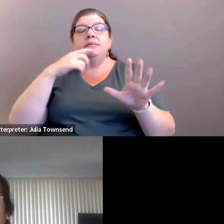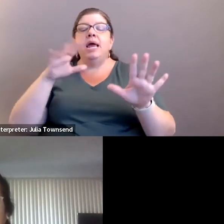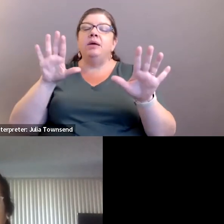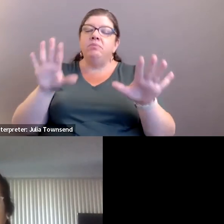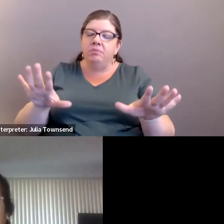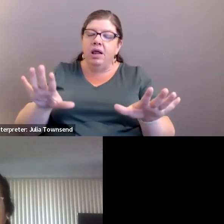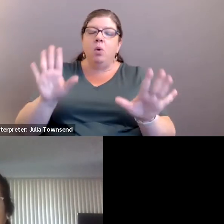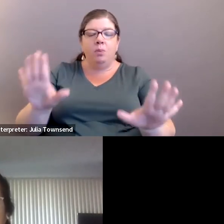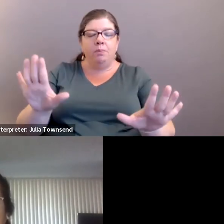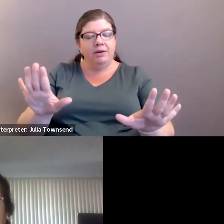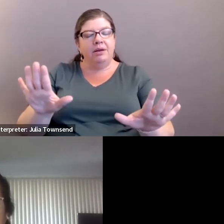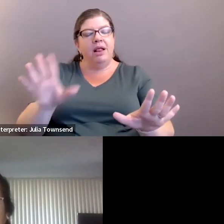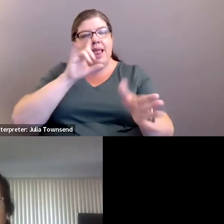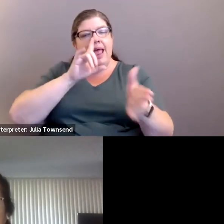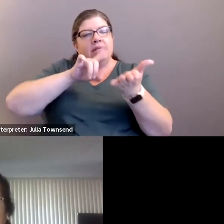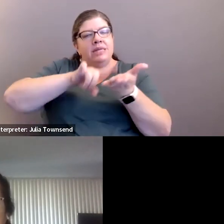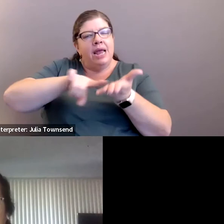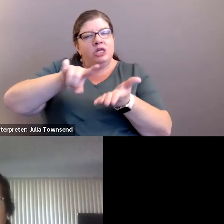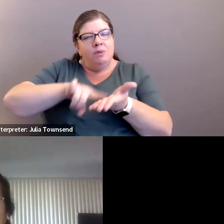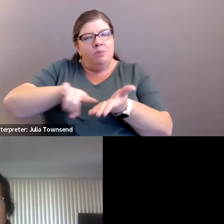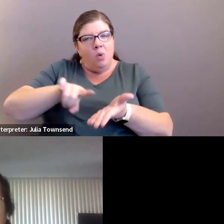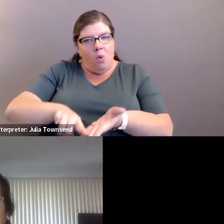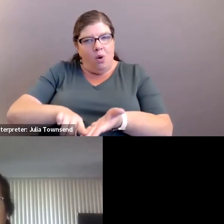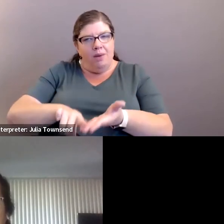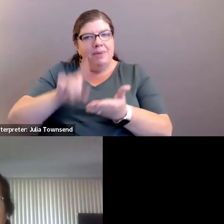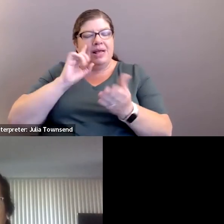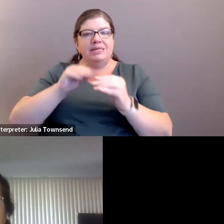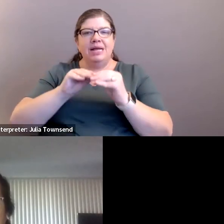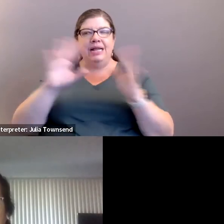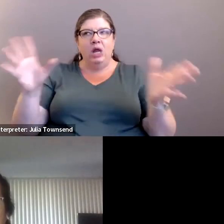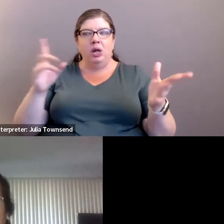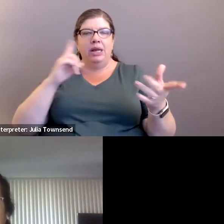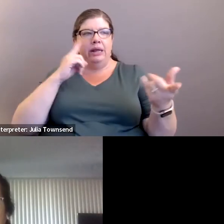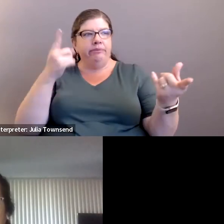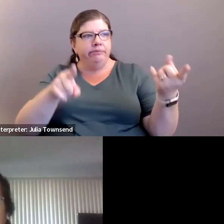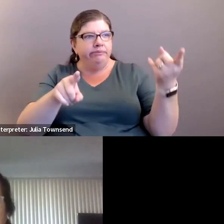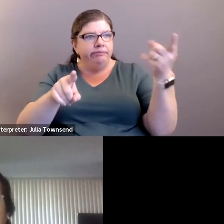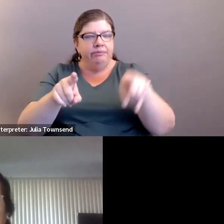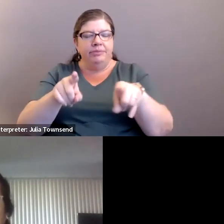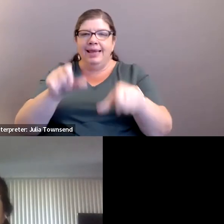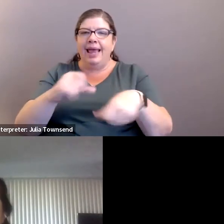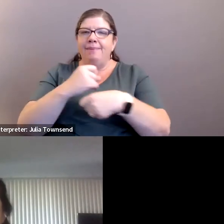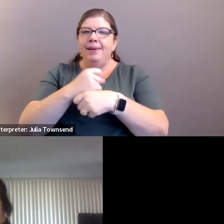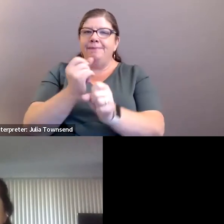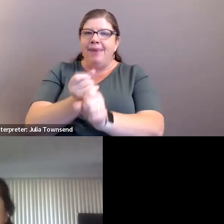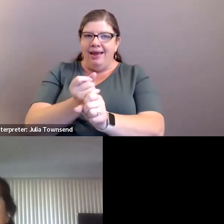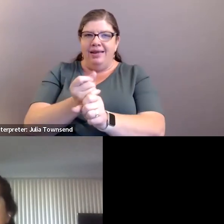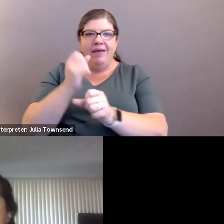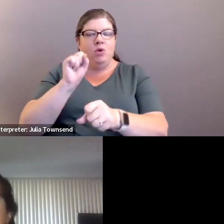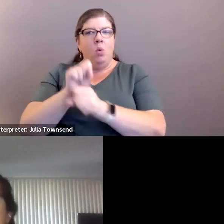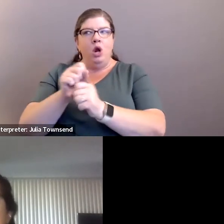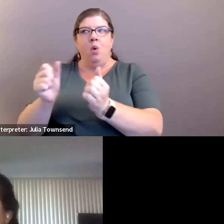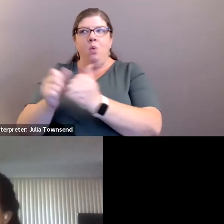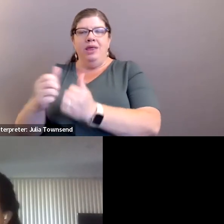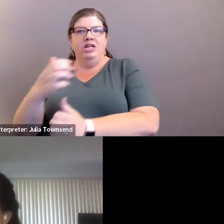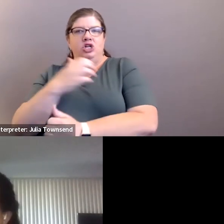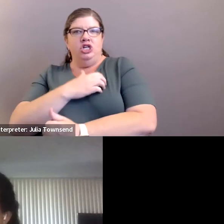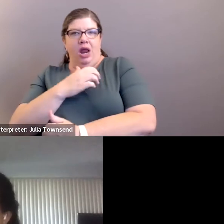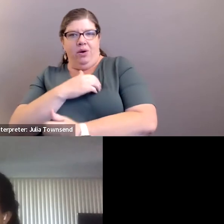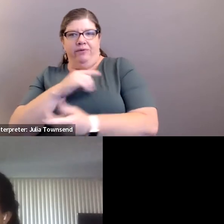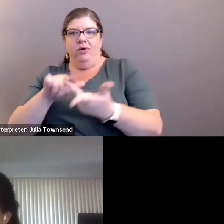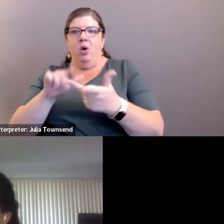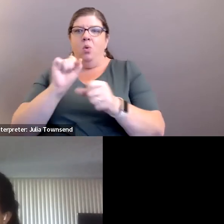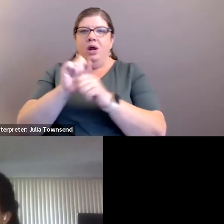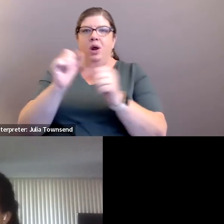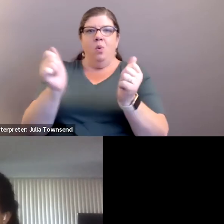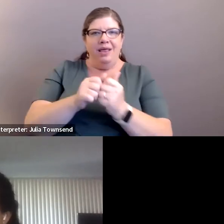let's let's step back let's explore because here clearly a compromise has been made if you're working with the Sheriff's Department and you're working with the City